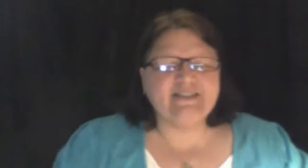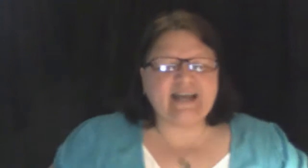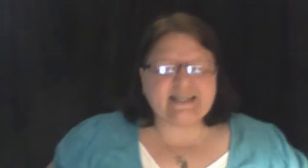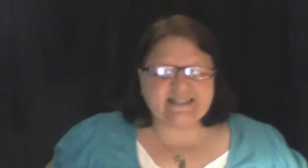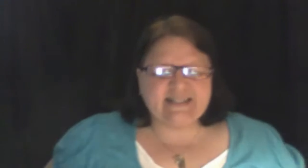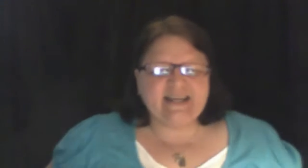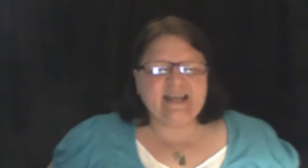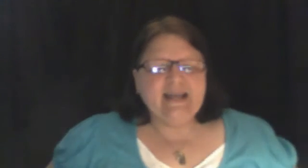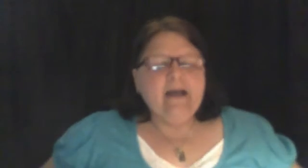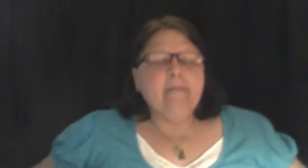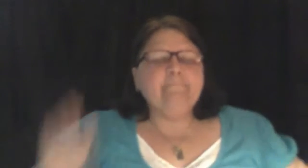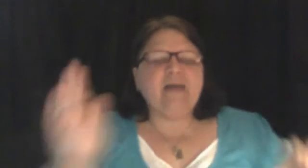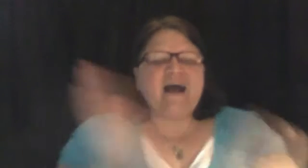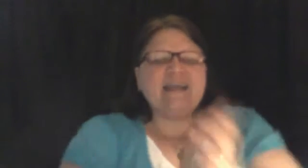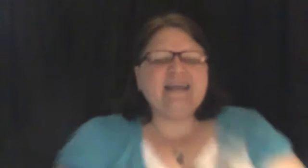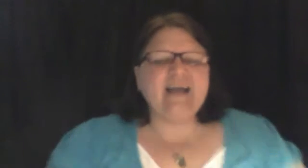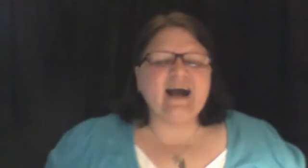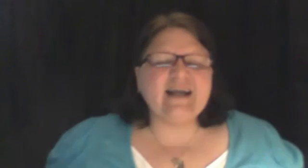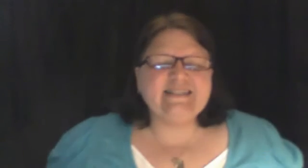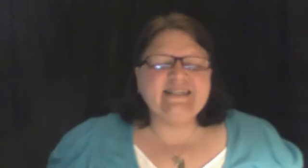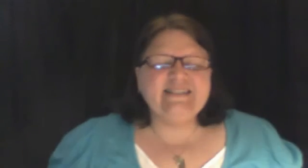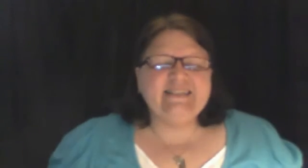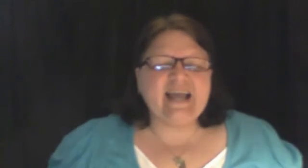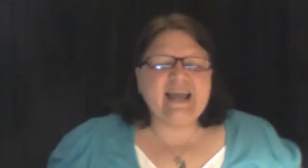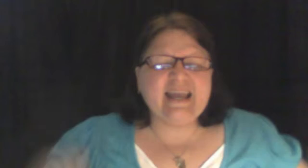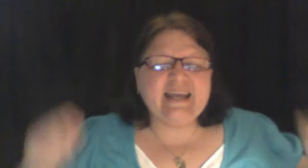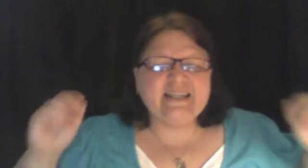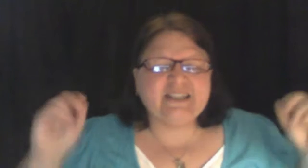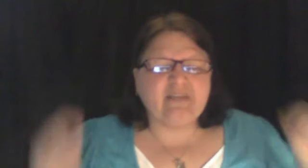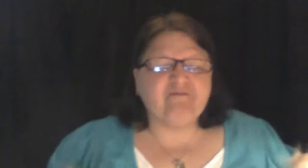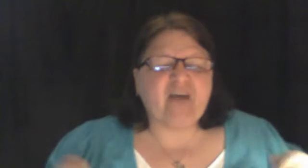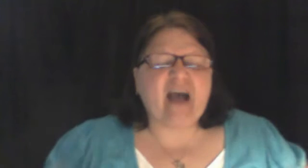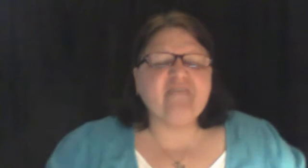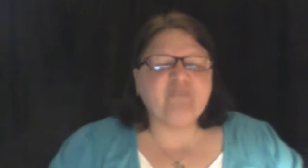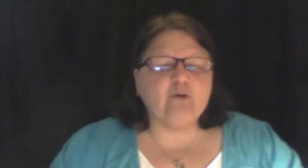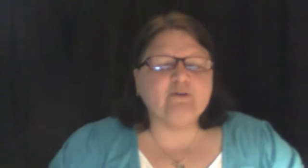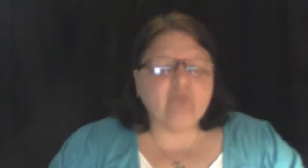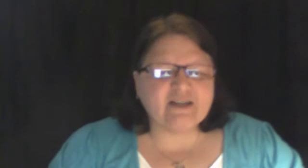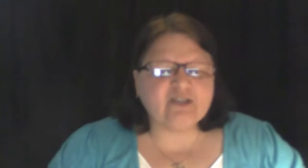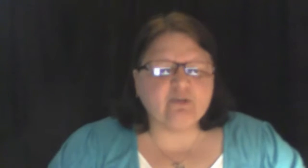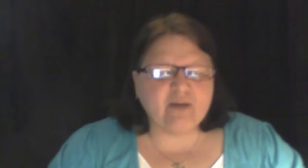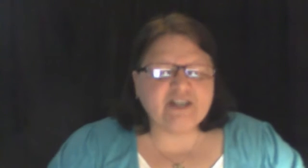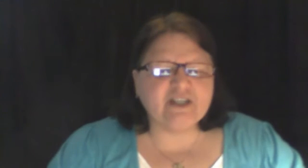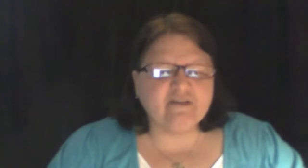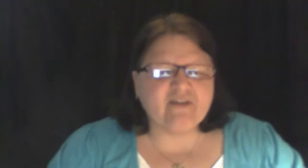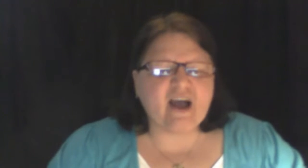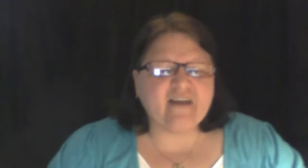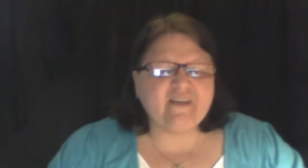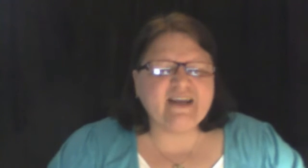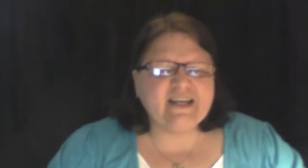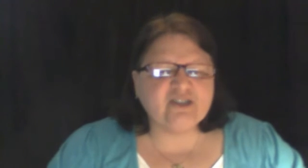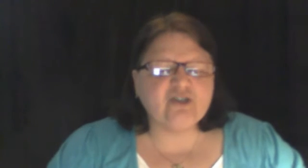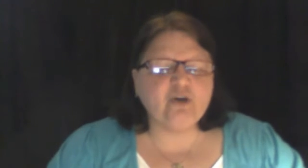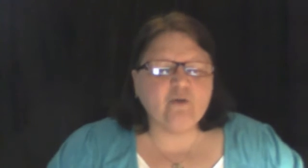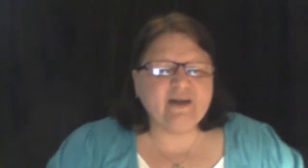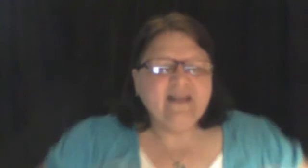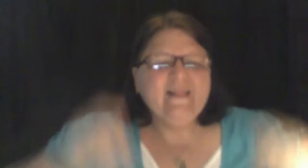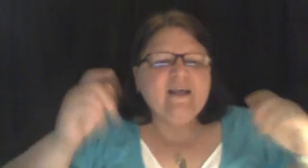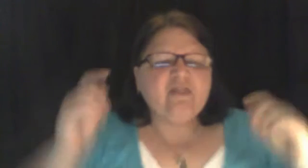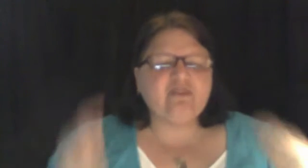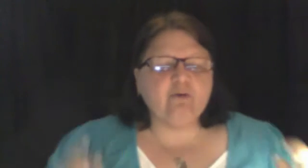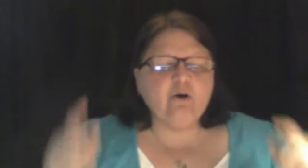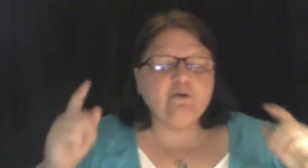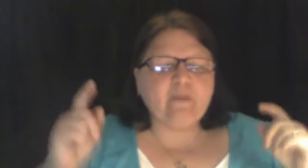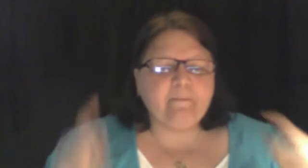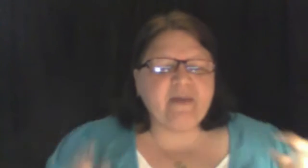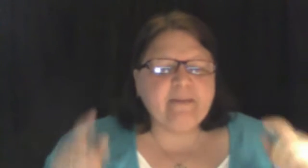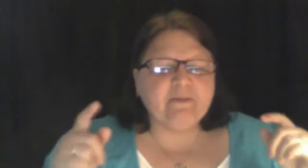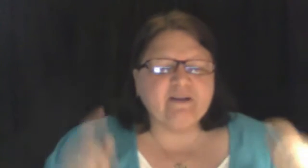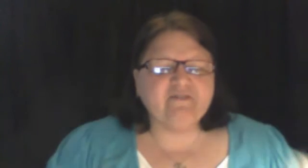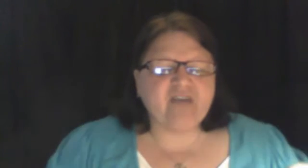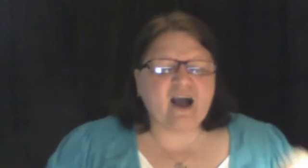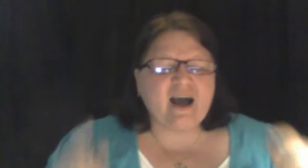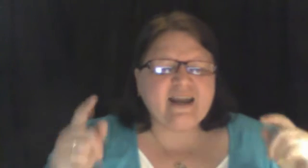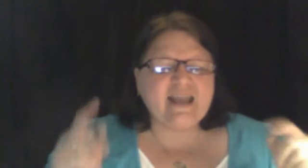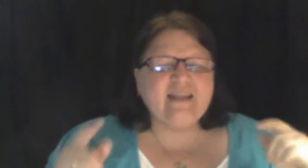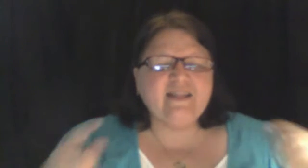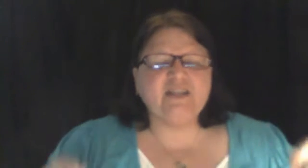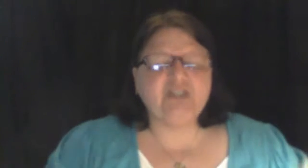destiny. My God, today it is the five-fold restoration of God that he is doing through the people of God in this